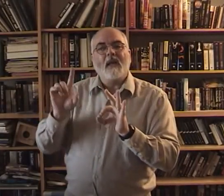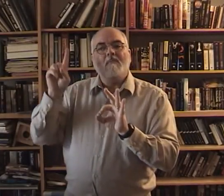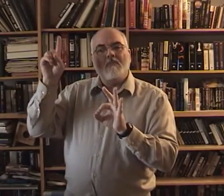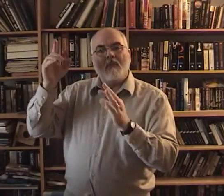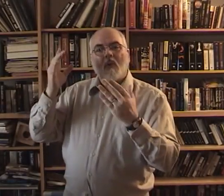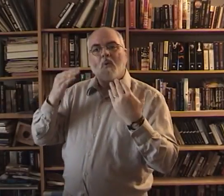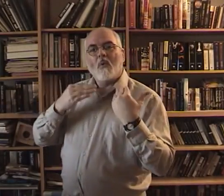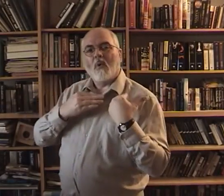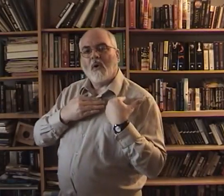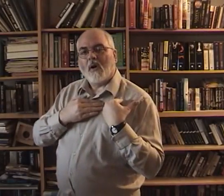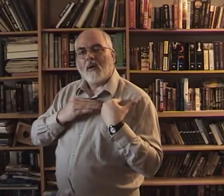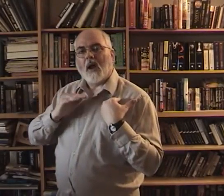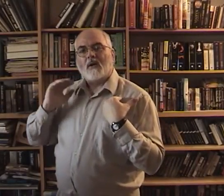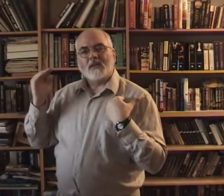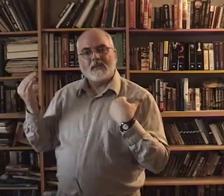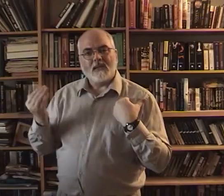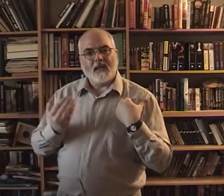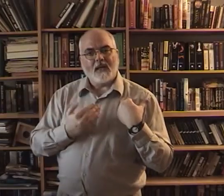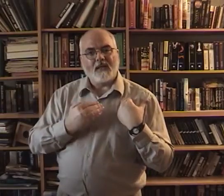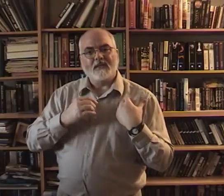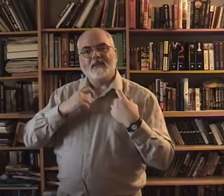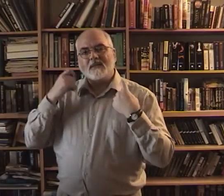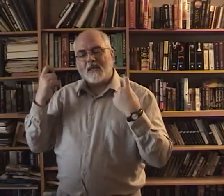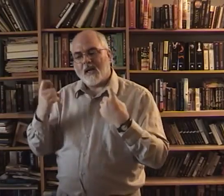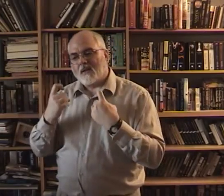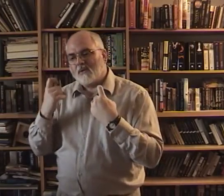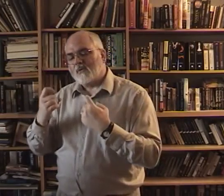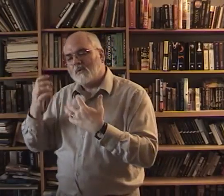bore our sins and grief